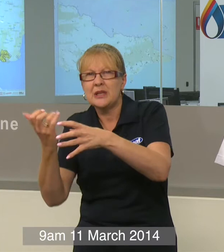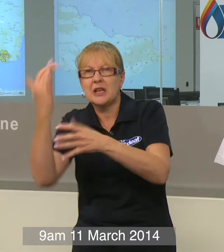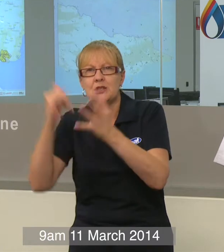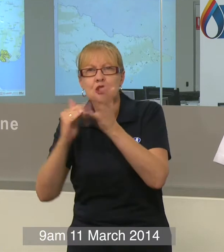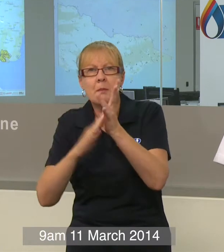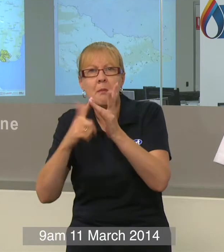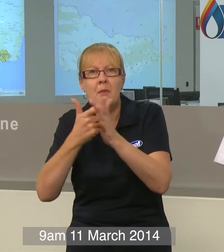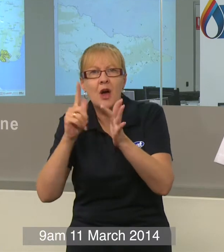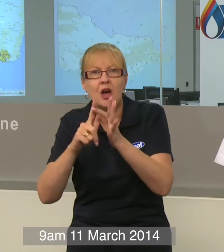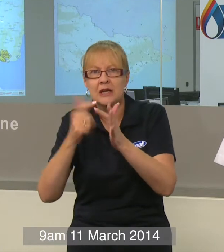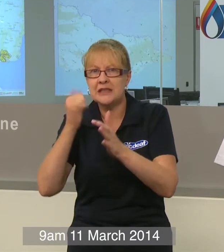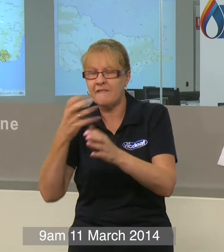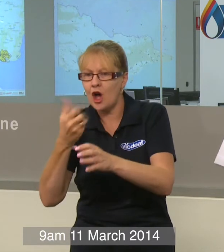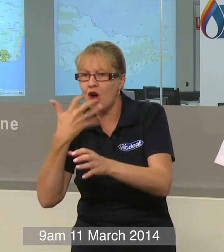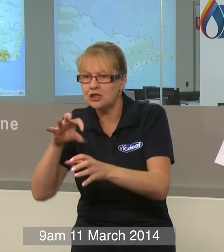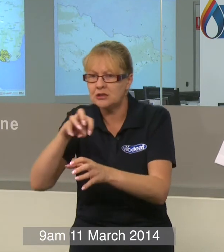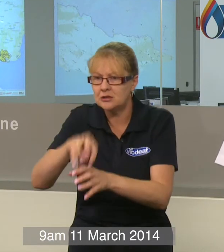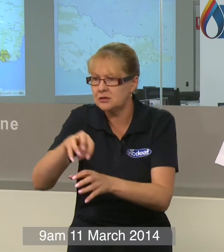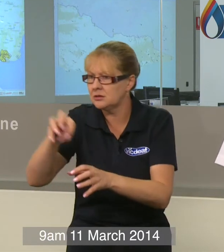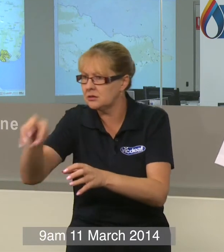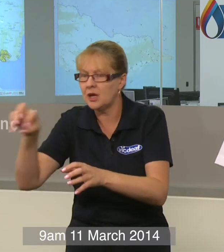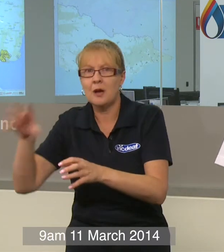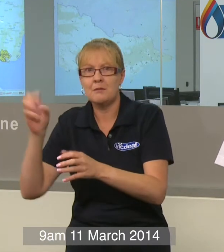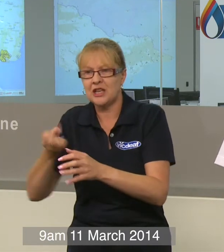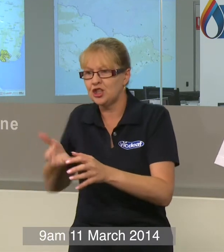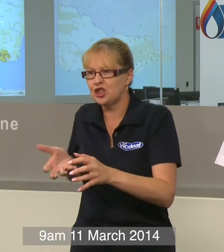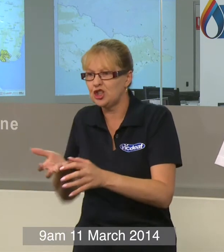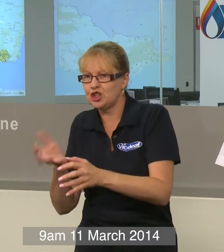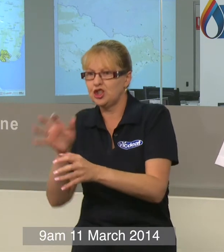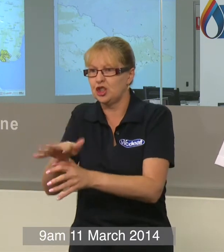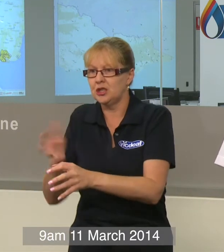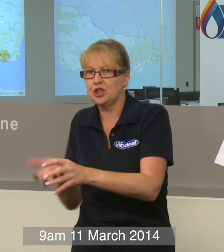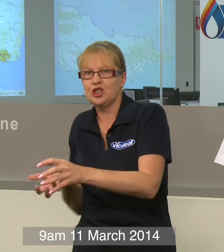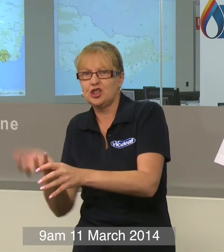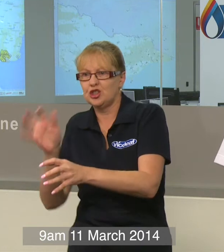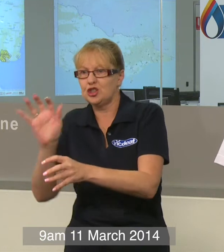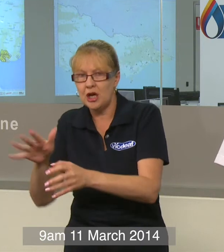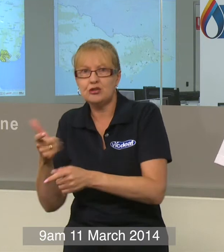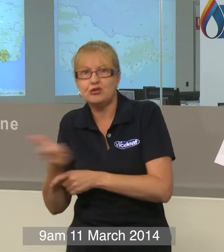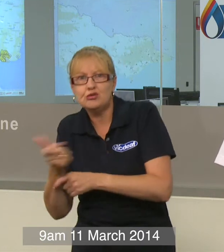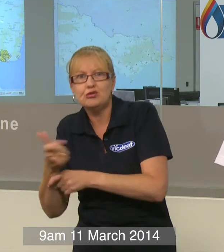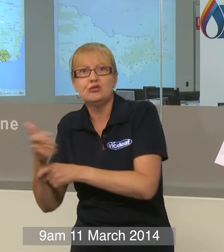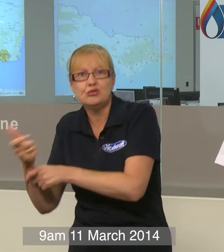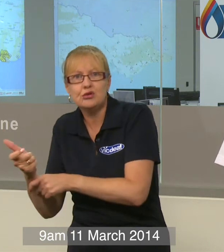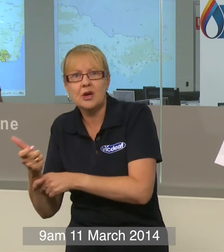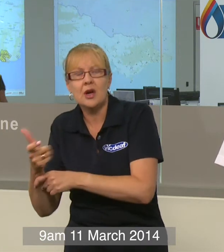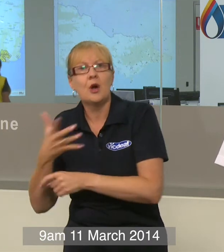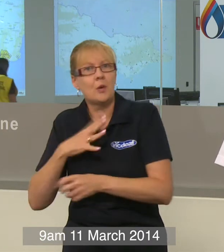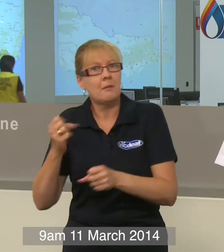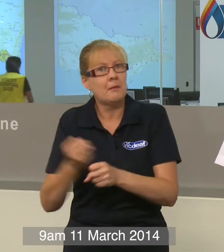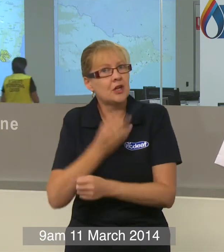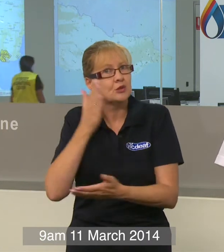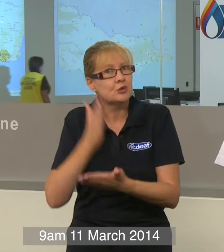there's still some hot spots that will require significant work with earthmoving equipment and firefighters and we intend to ensure that